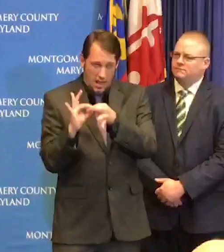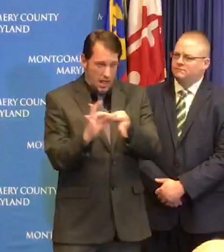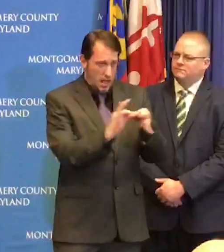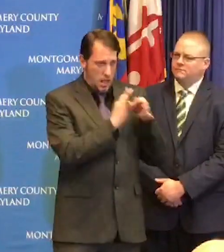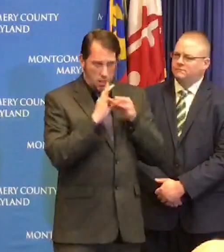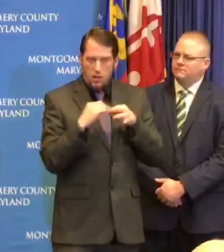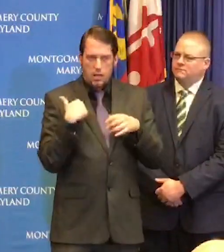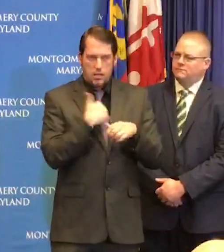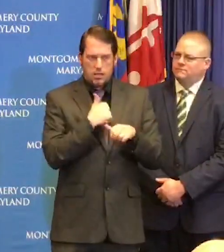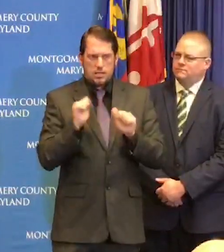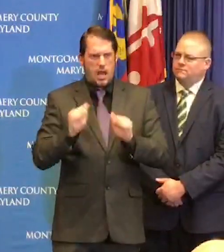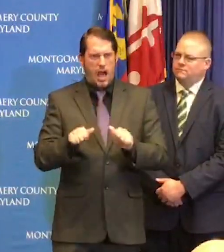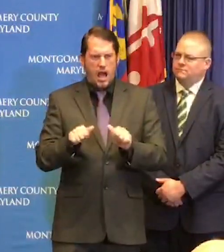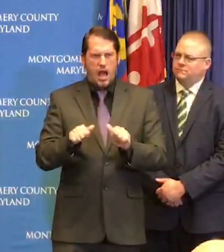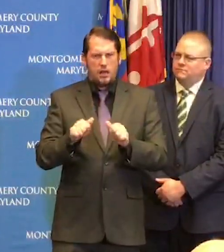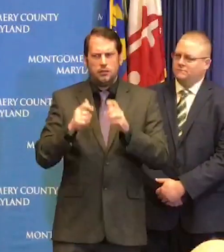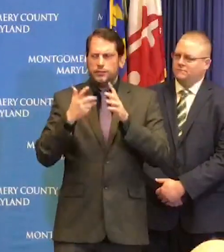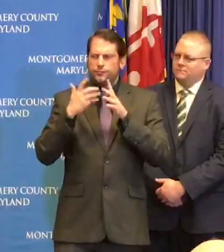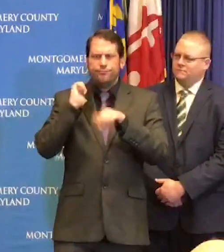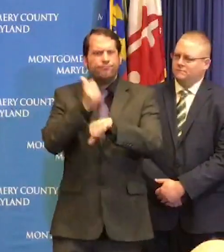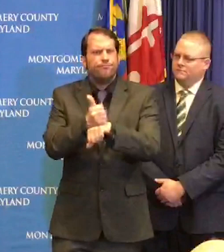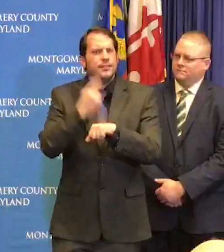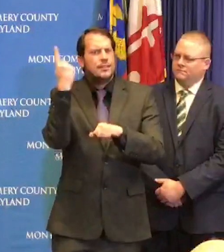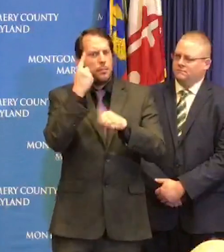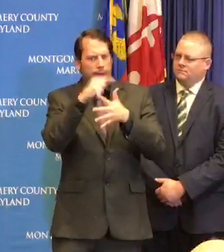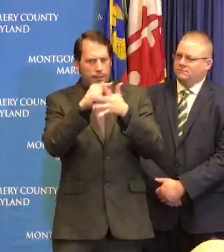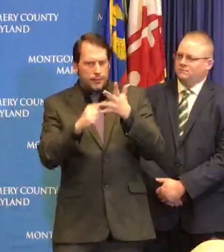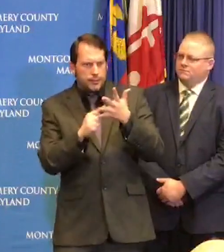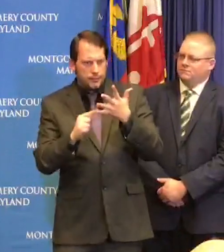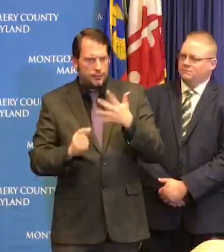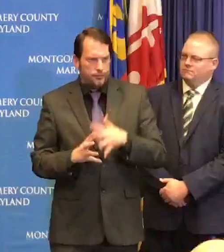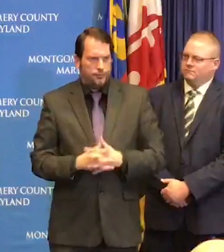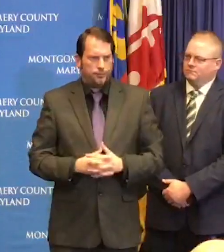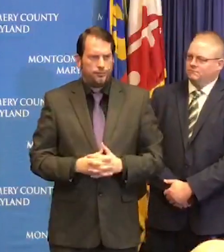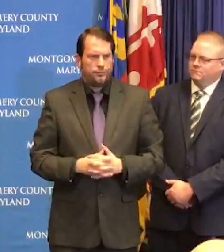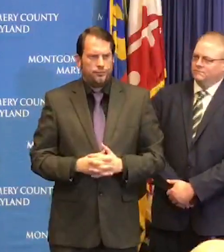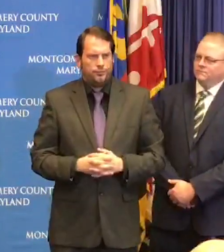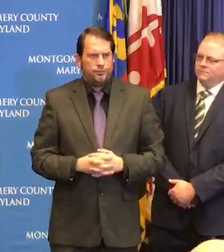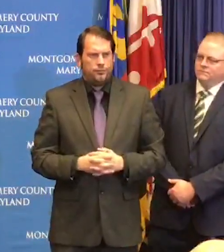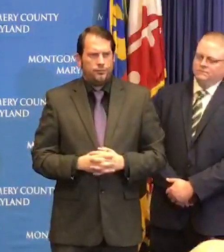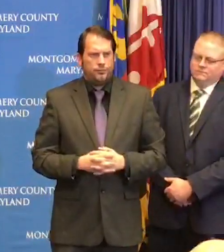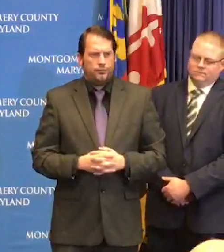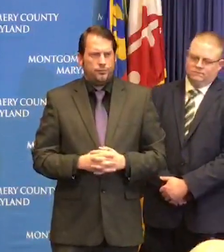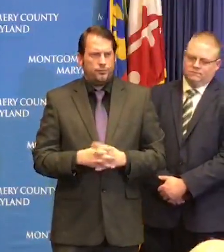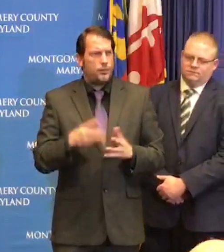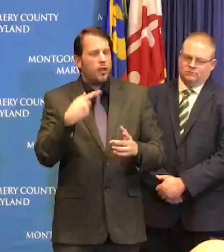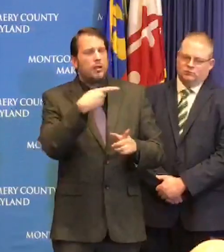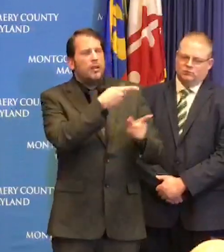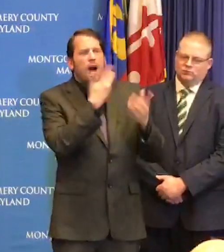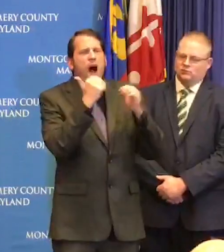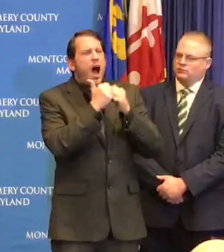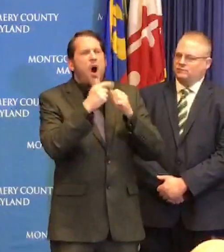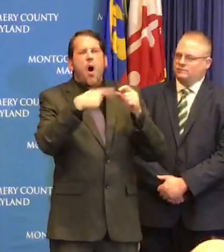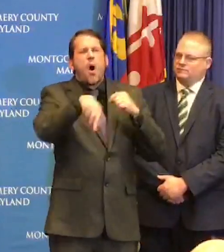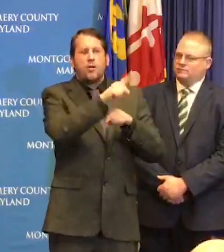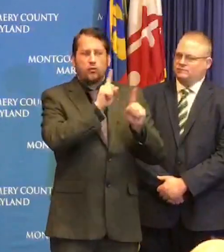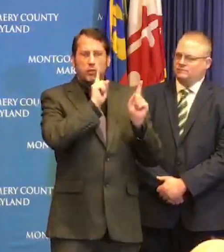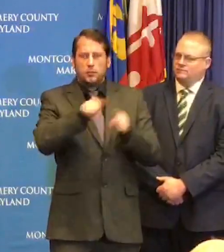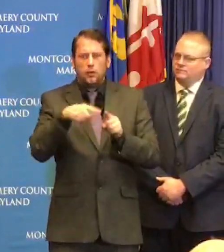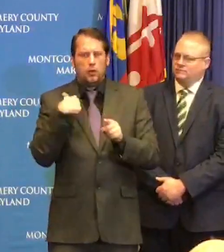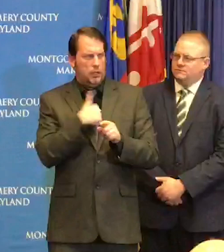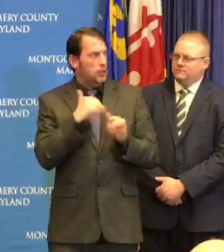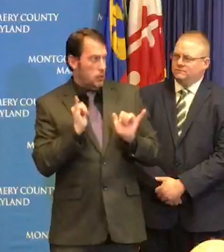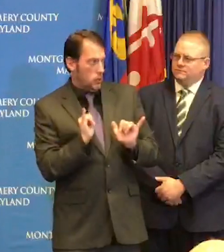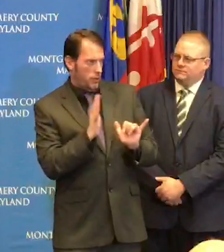with our response we will hope to be nimbly responding to that to address your concerns now that said we were here Friday